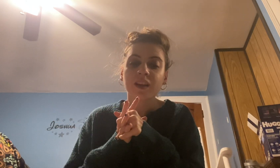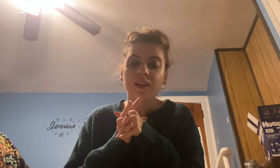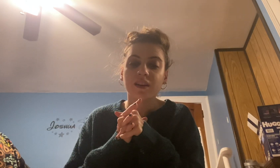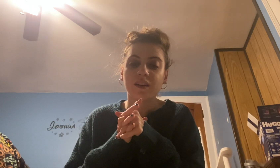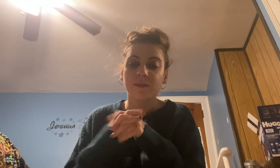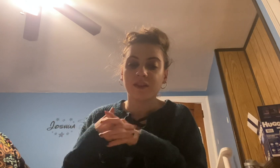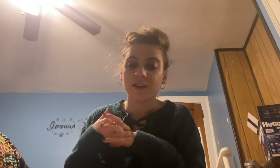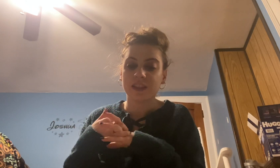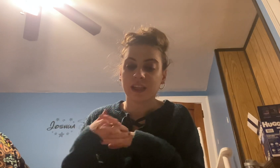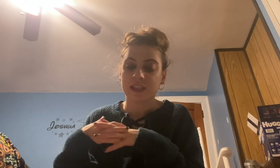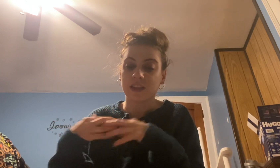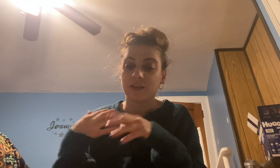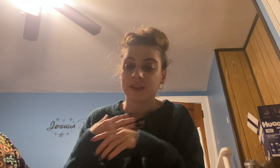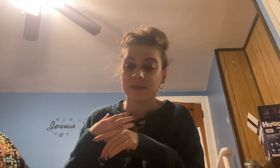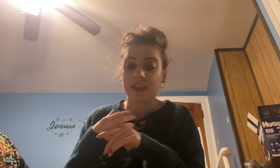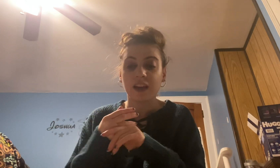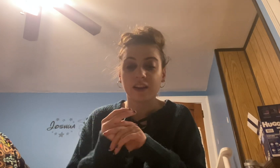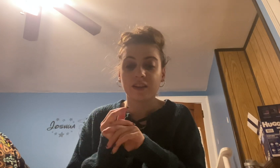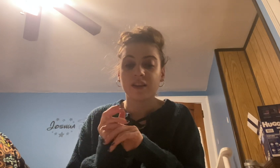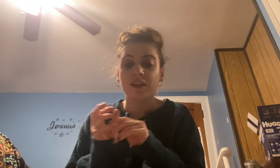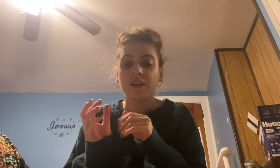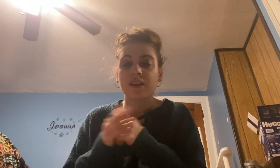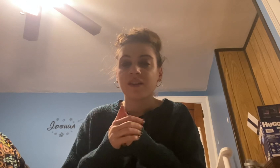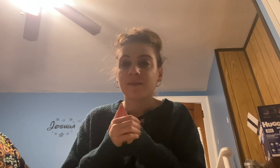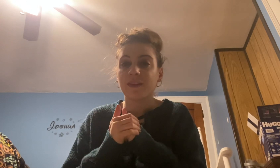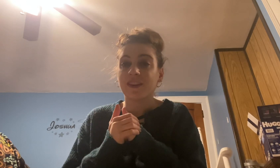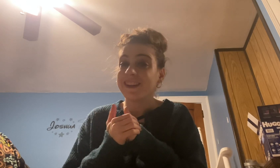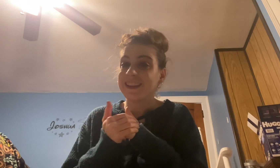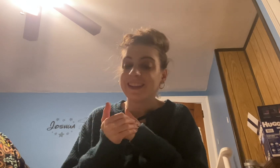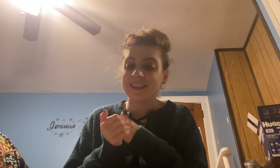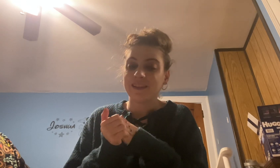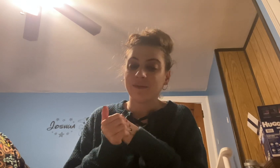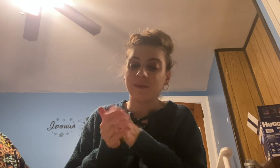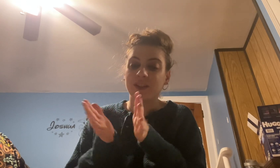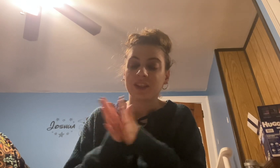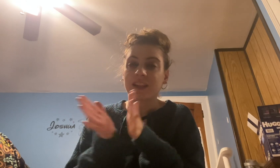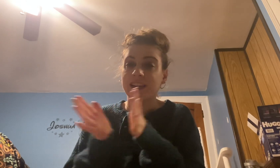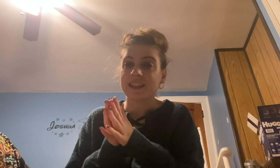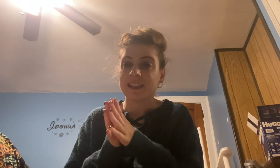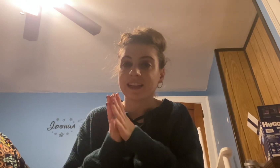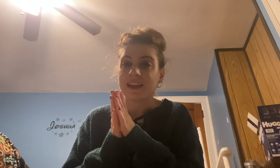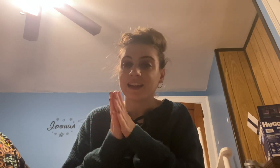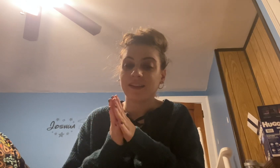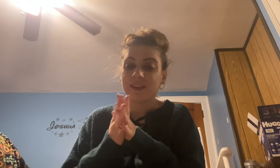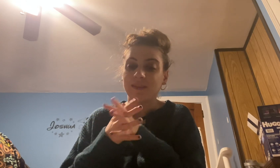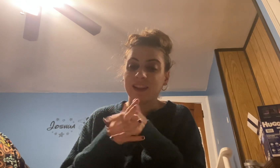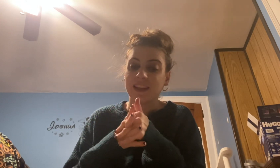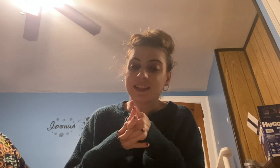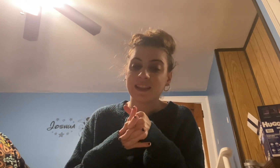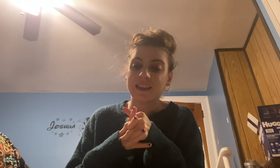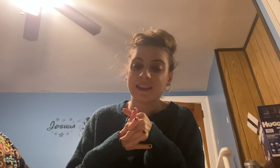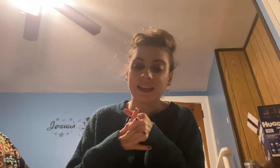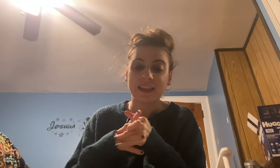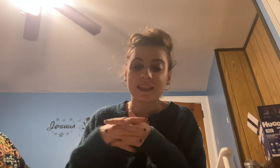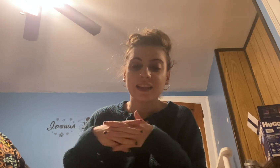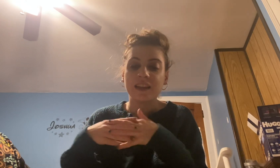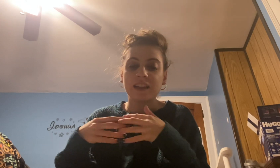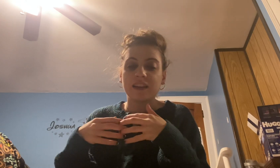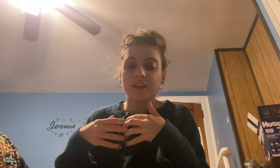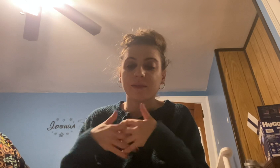Number 36, A Christmas Carol. Number 30, which is a classic. I really, liked that. Number